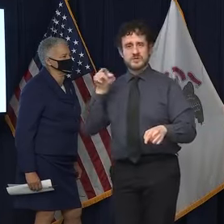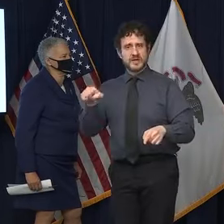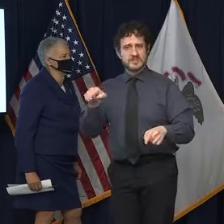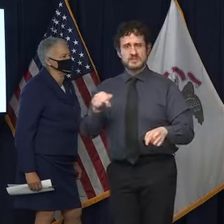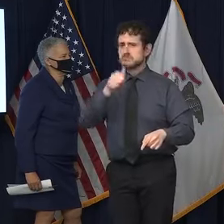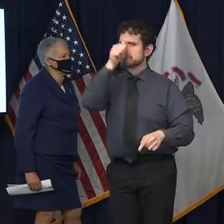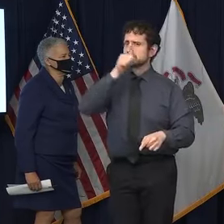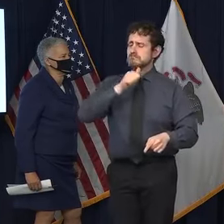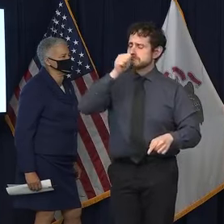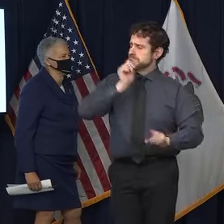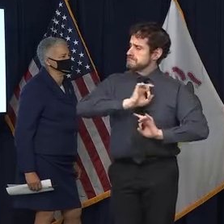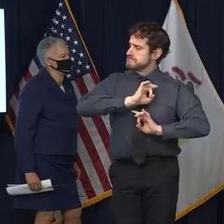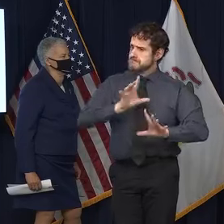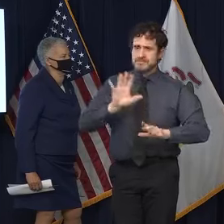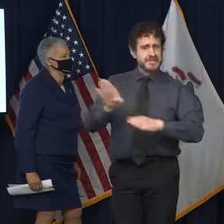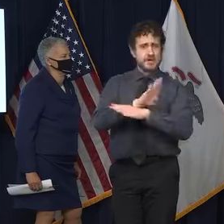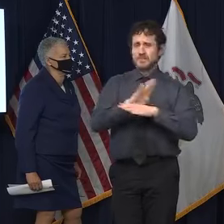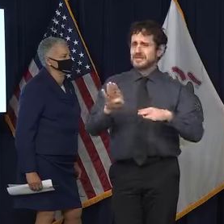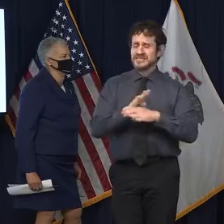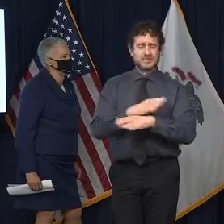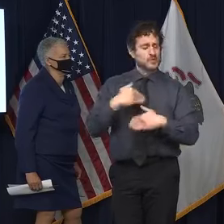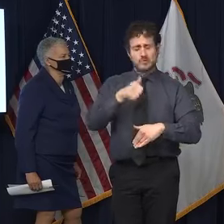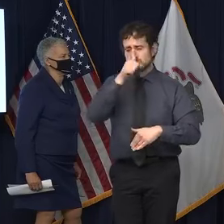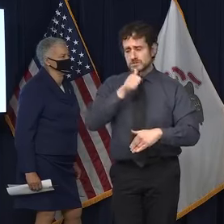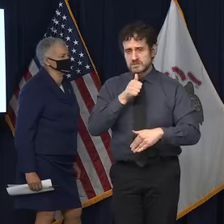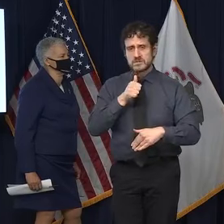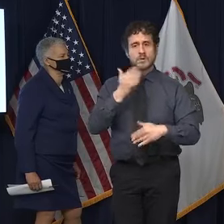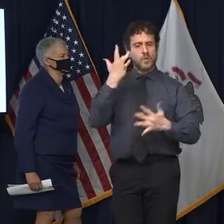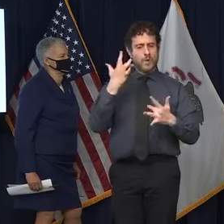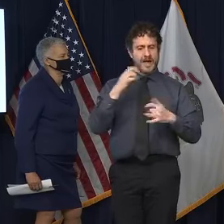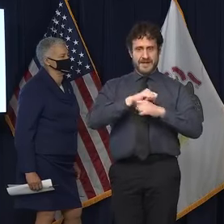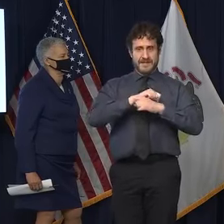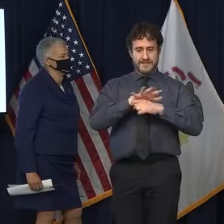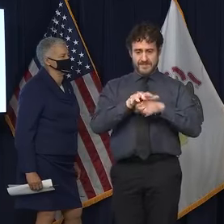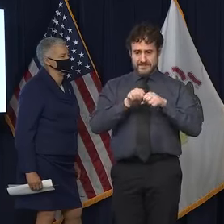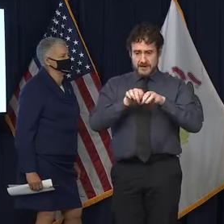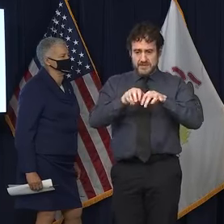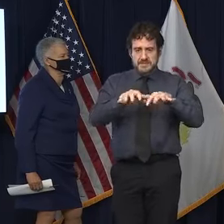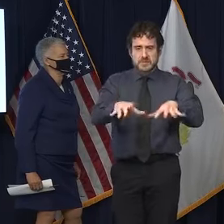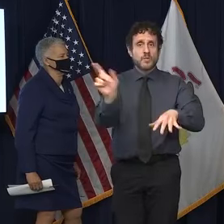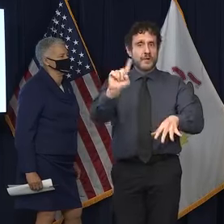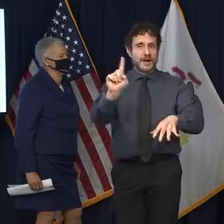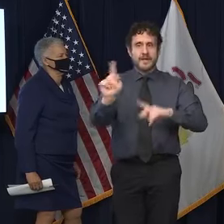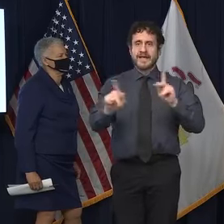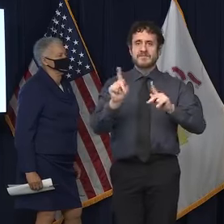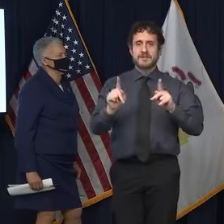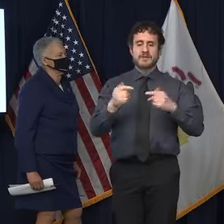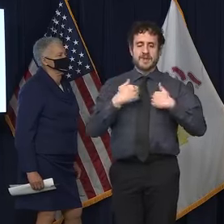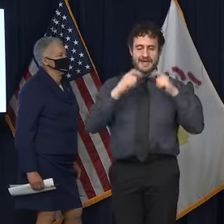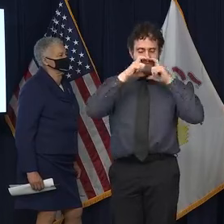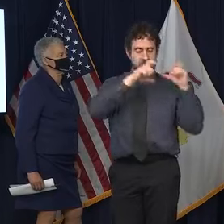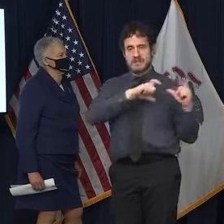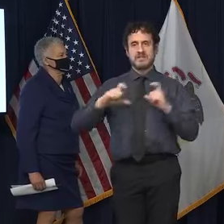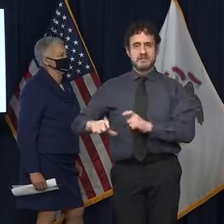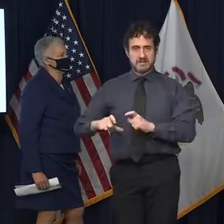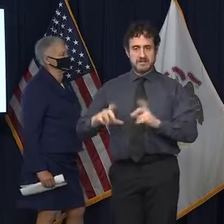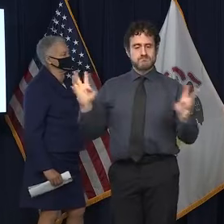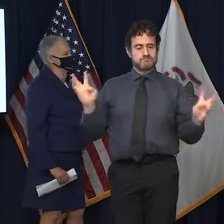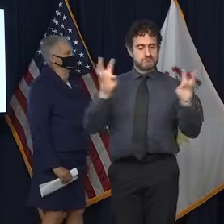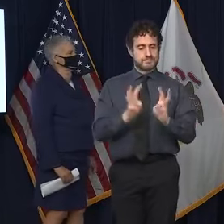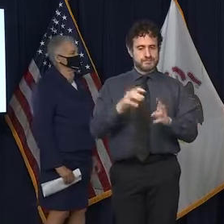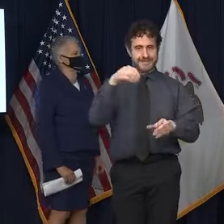virus really takes hold in places where people are not wearing masks and are together indoors for a long period of time.